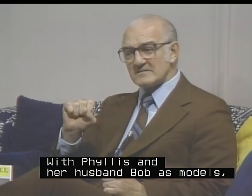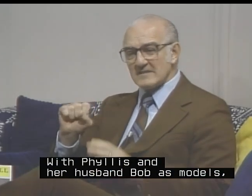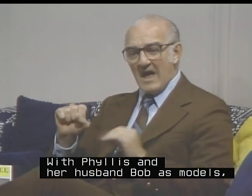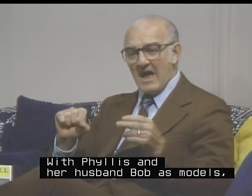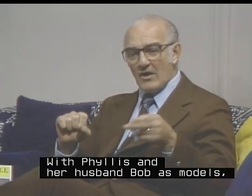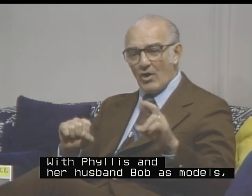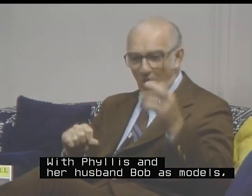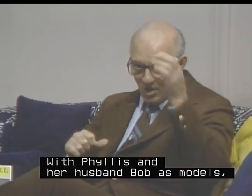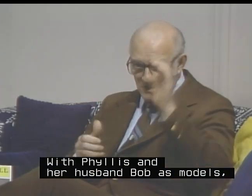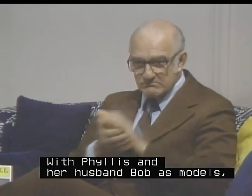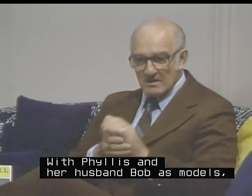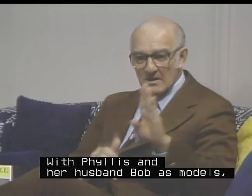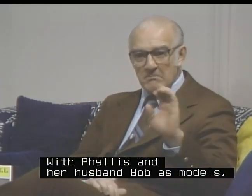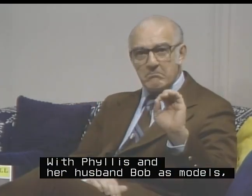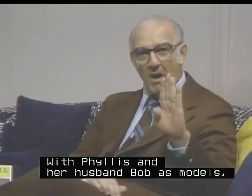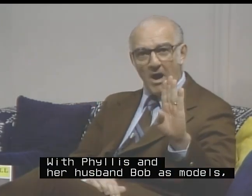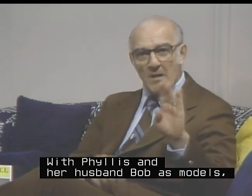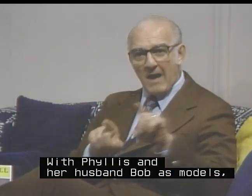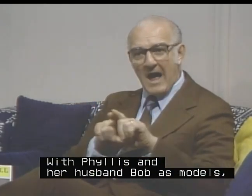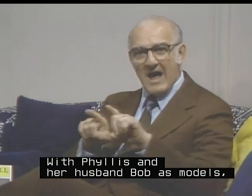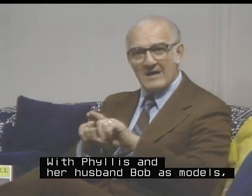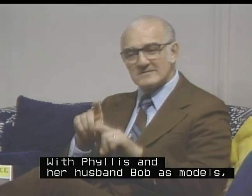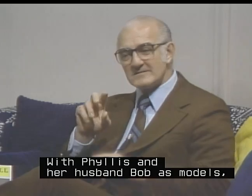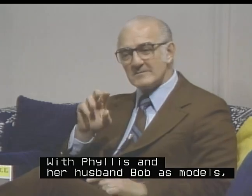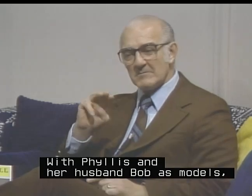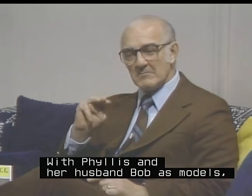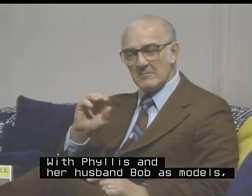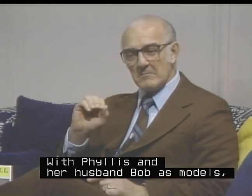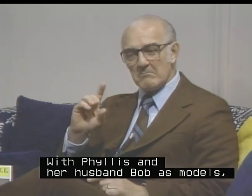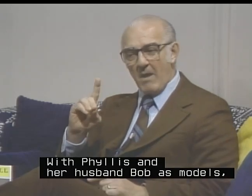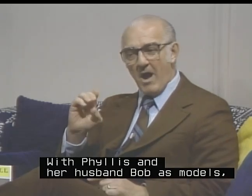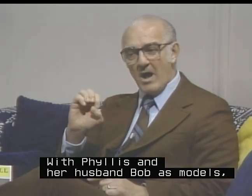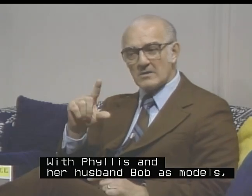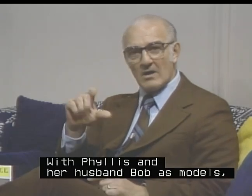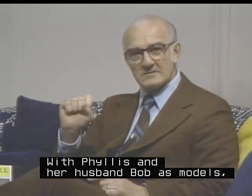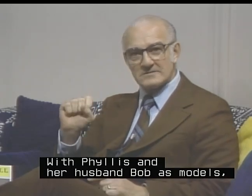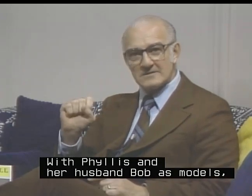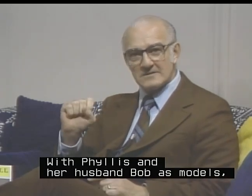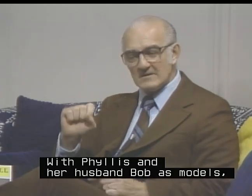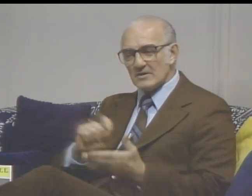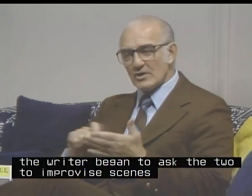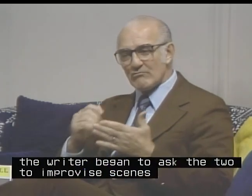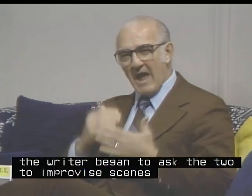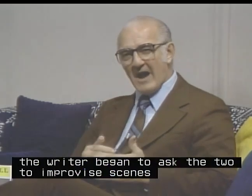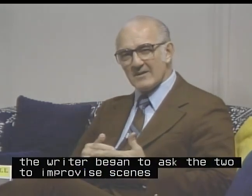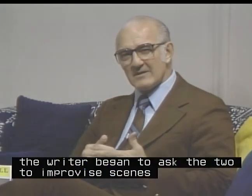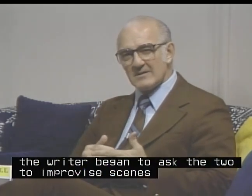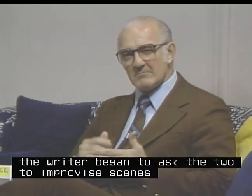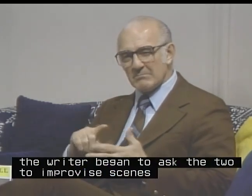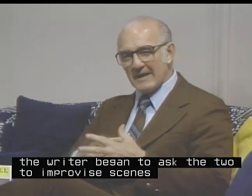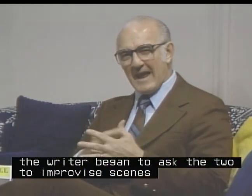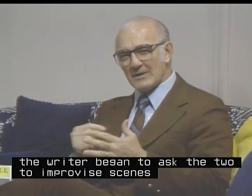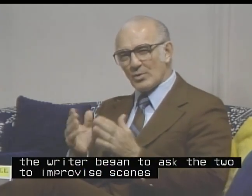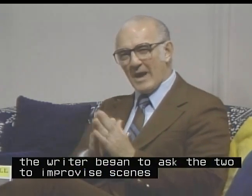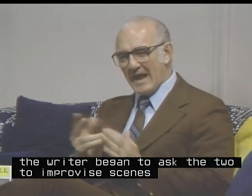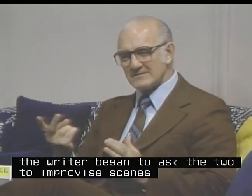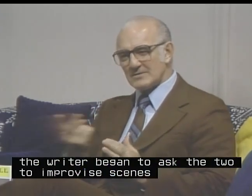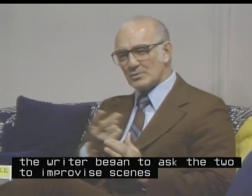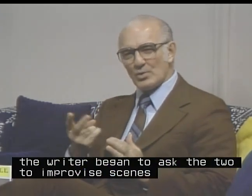and her husband, Bob, as models, the writer began to ask the two